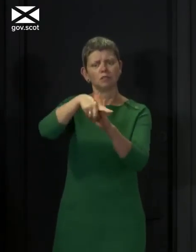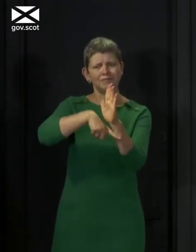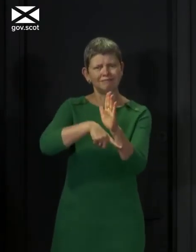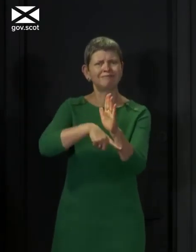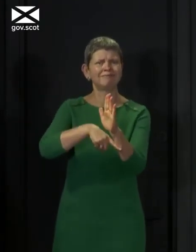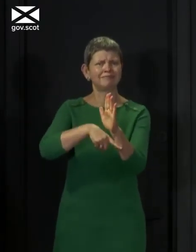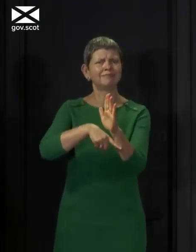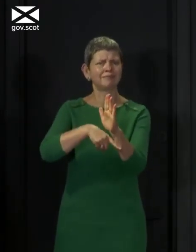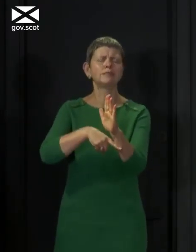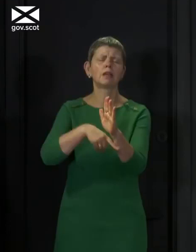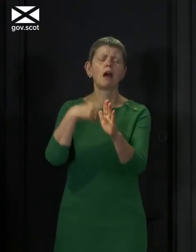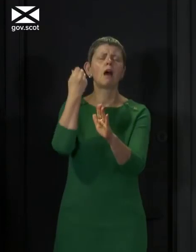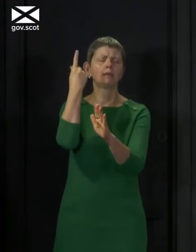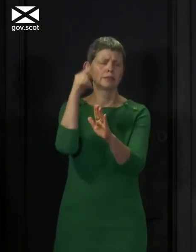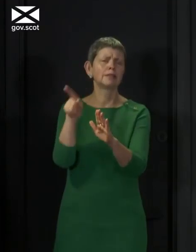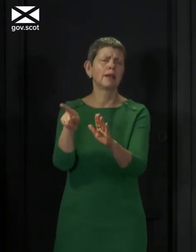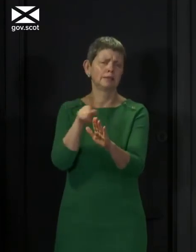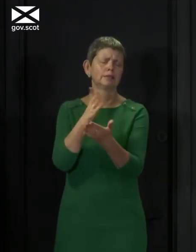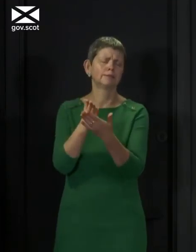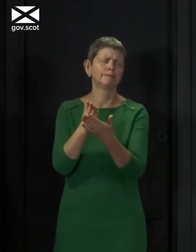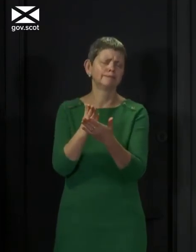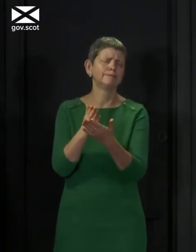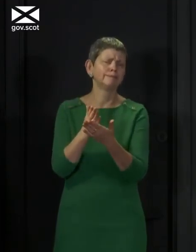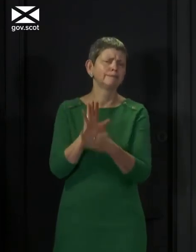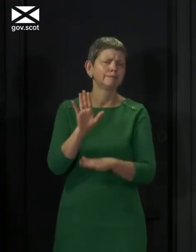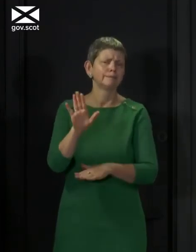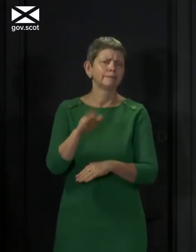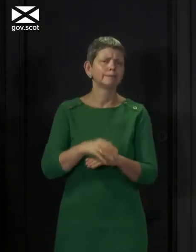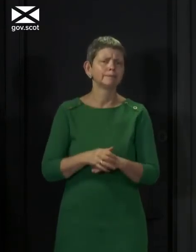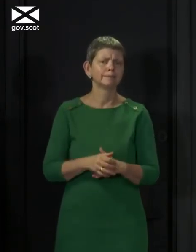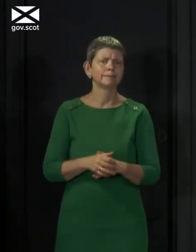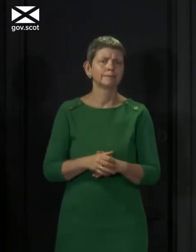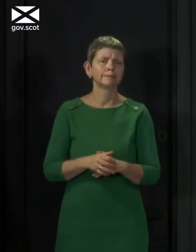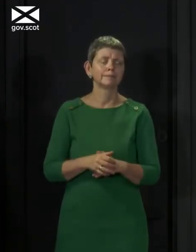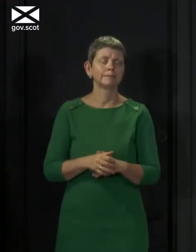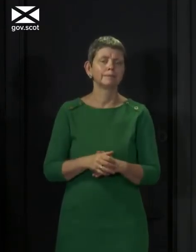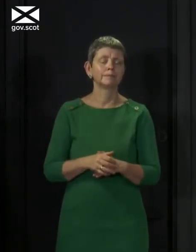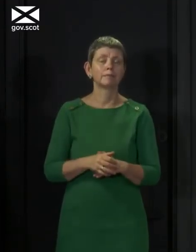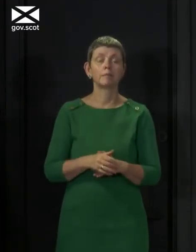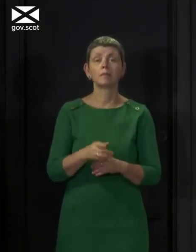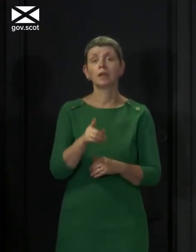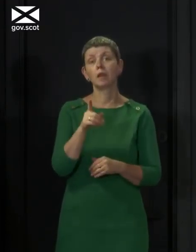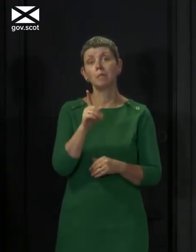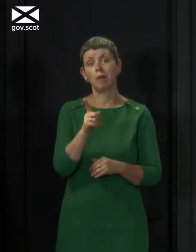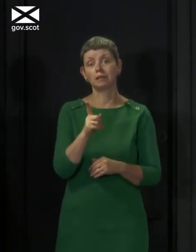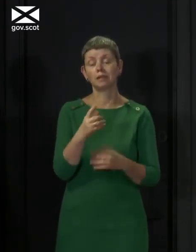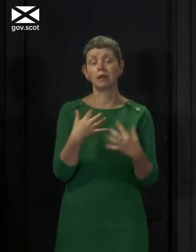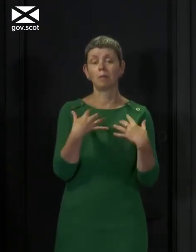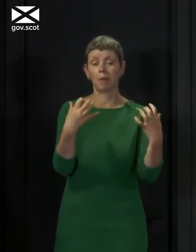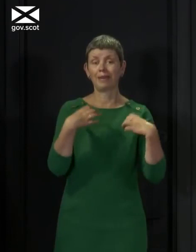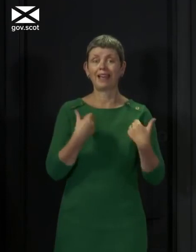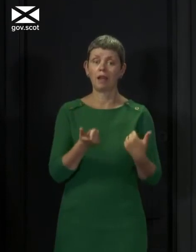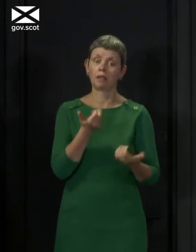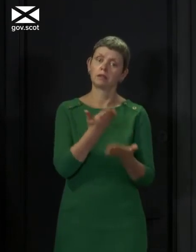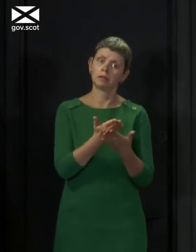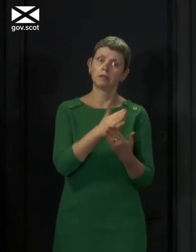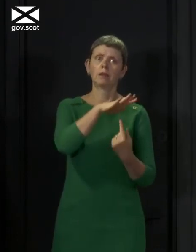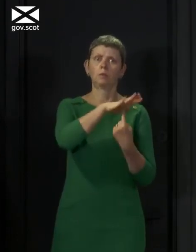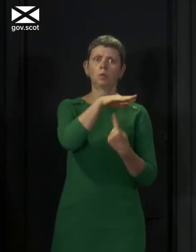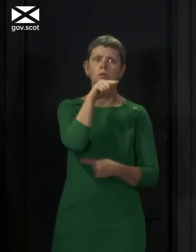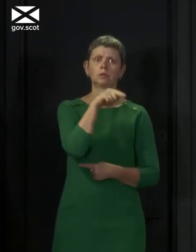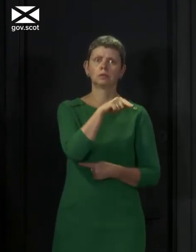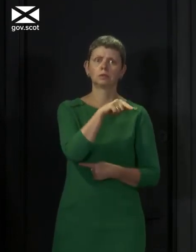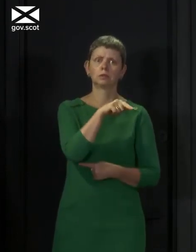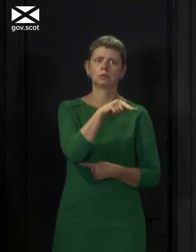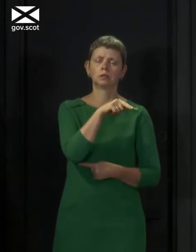tourism are well understood and completely understandable. But this is public health driven. And what I would say is none of